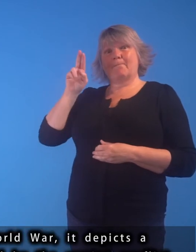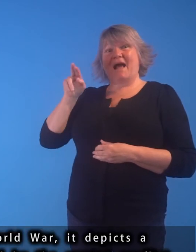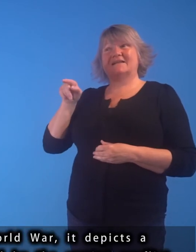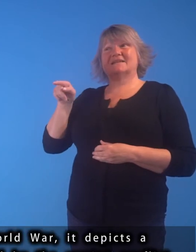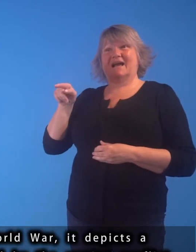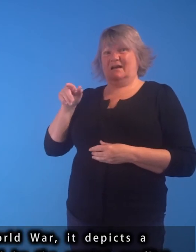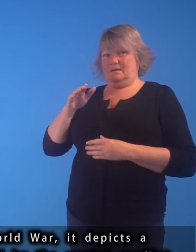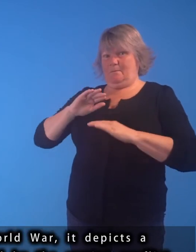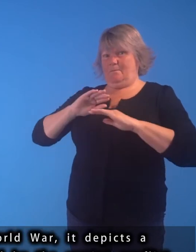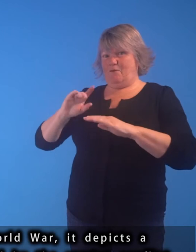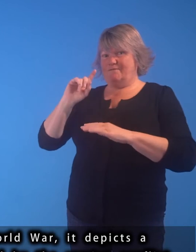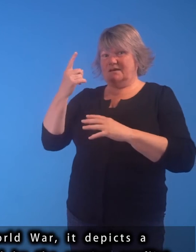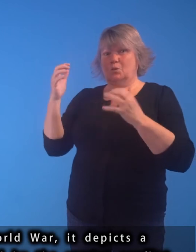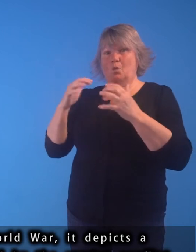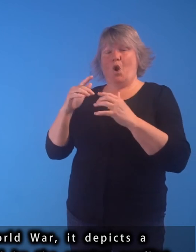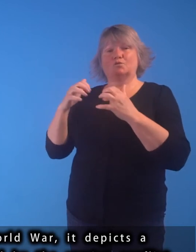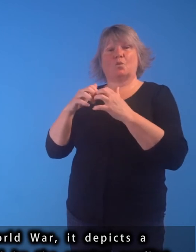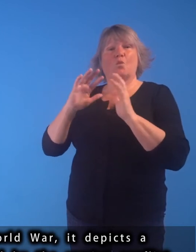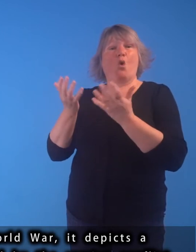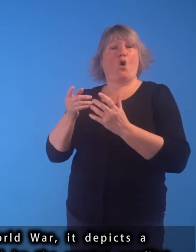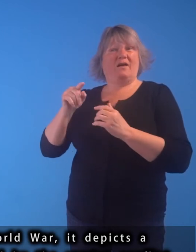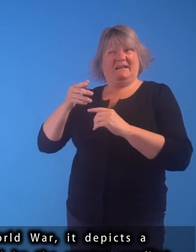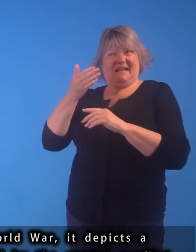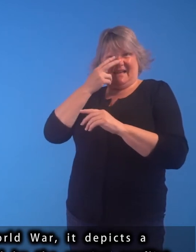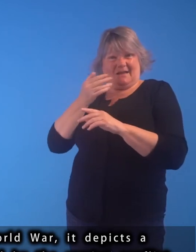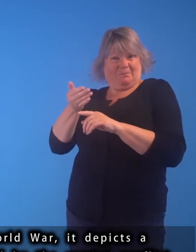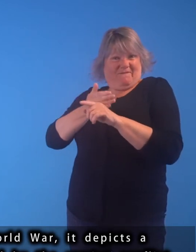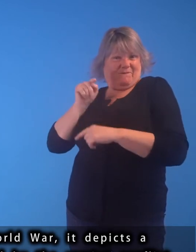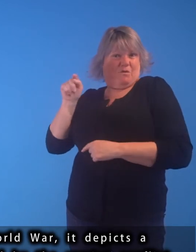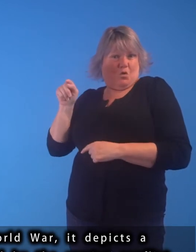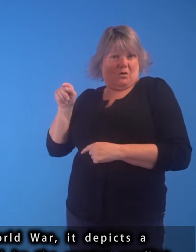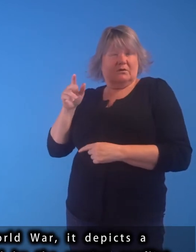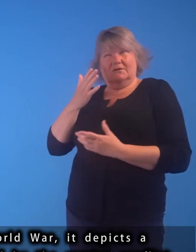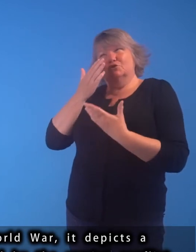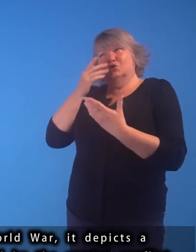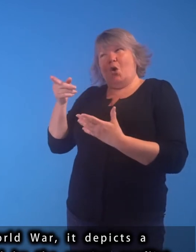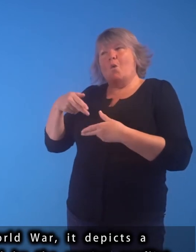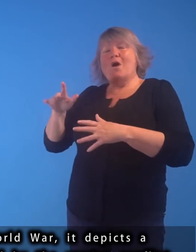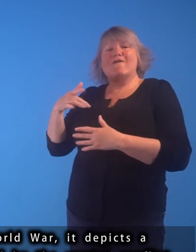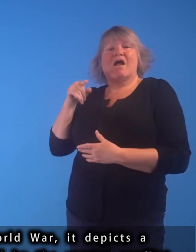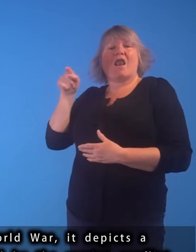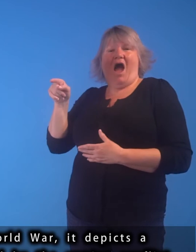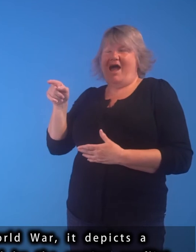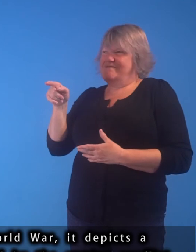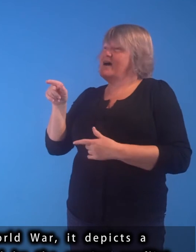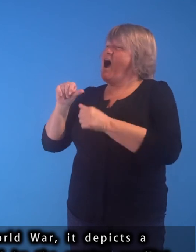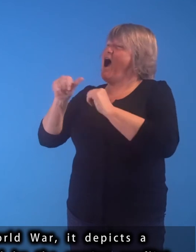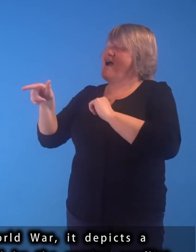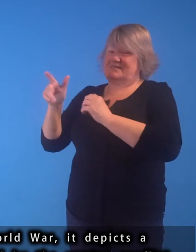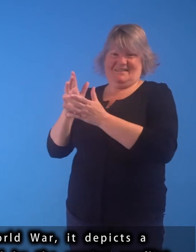Painted on the eve of the First World War, it depicts a way of life which was to be shattered by the coming